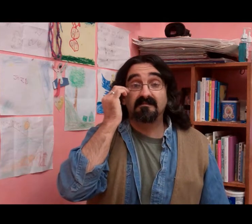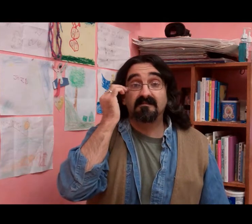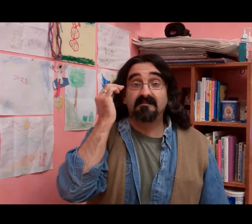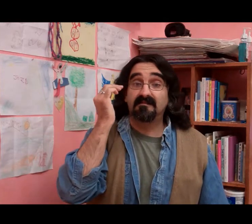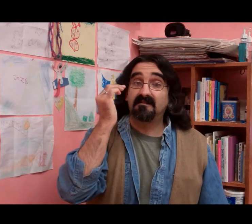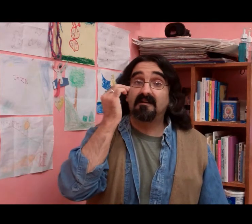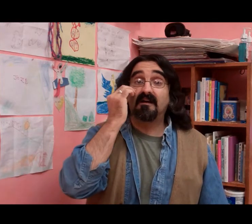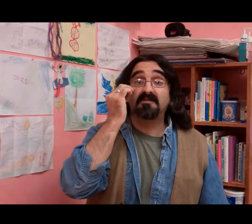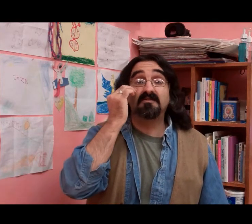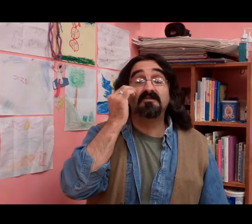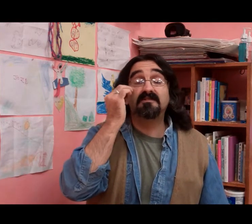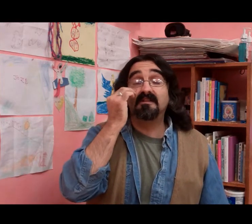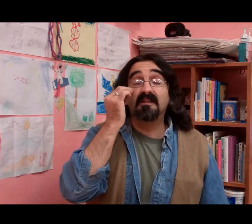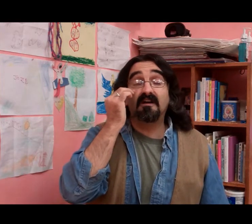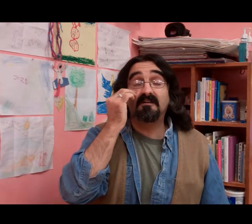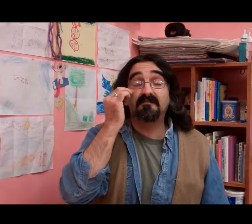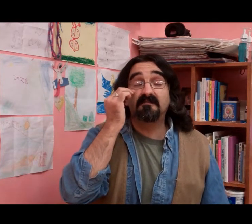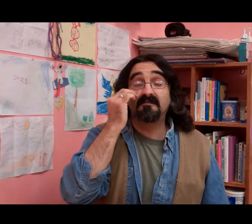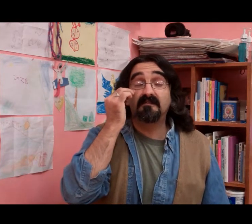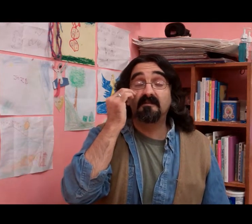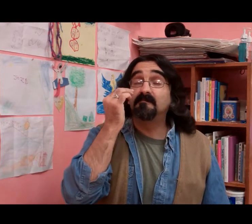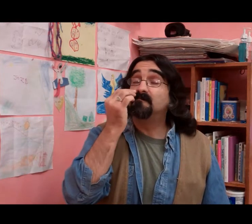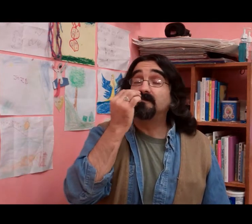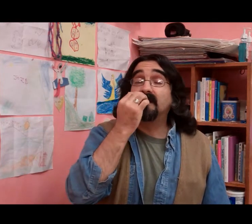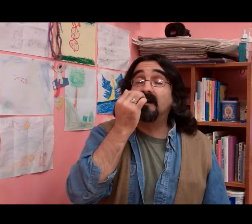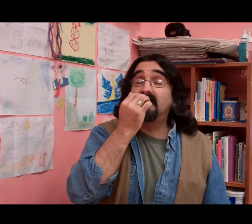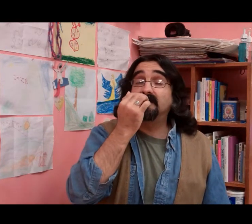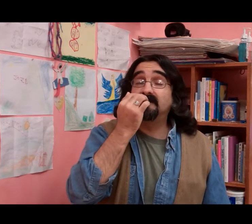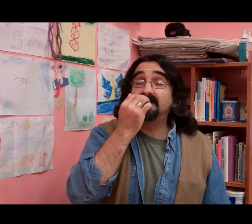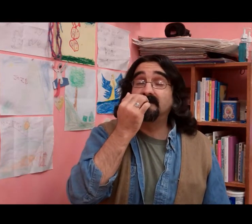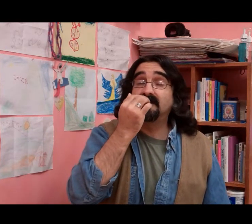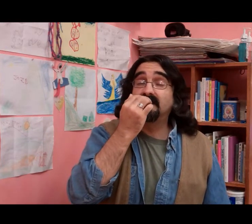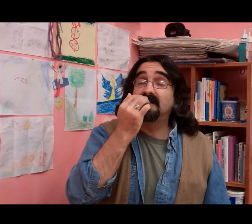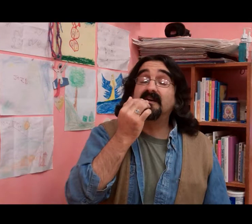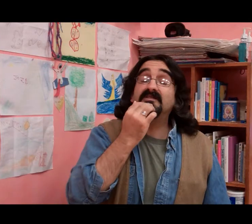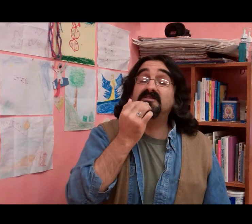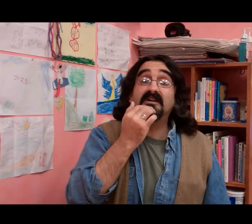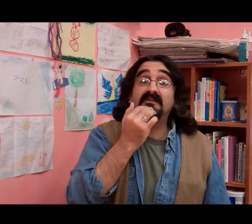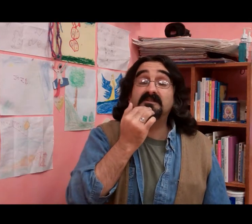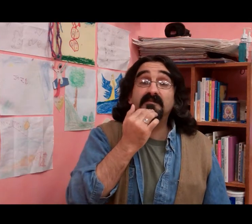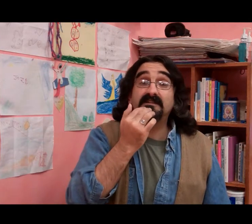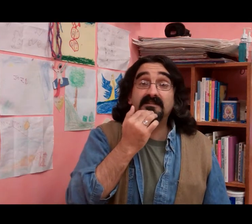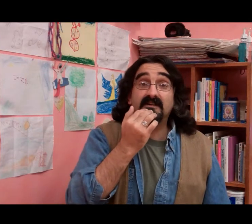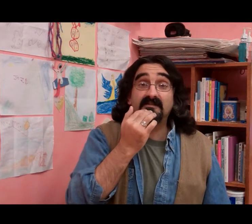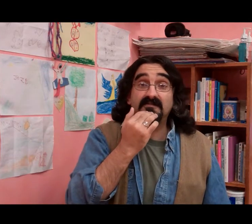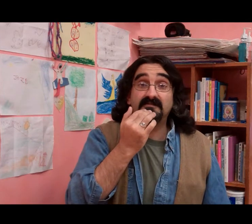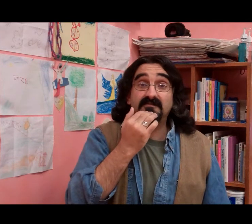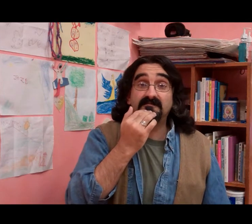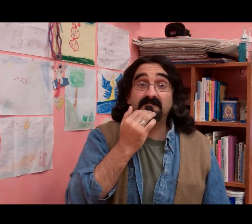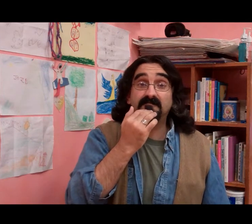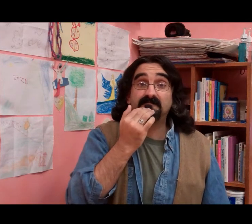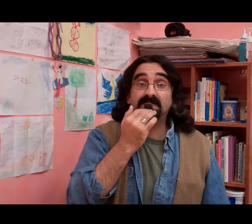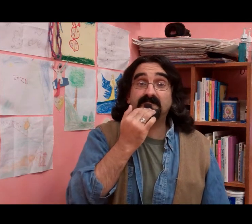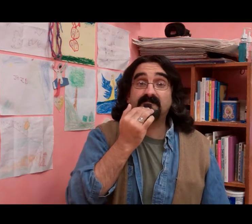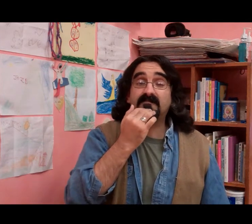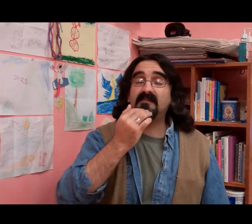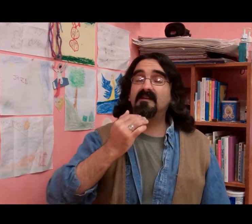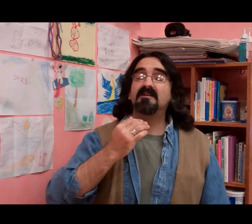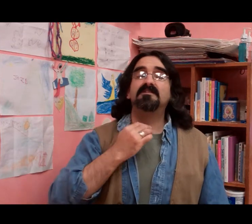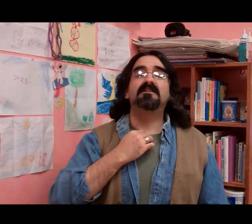I choose to love, honor, and cherish myself, to